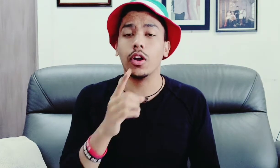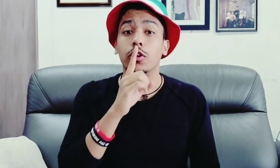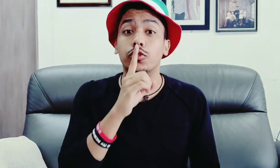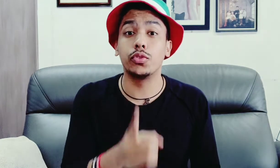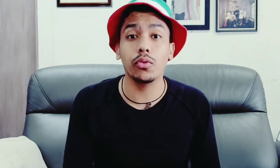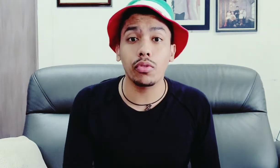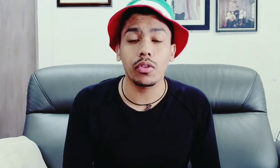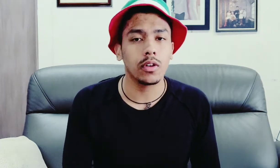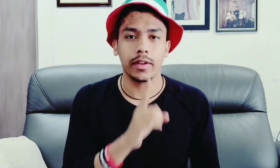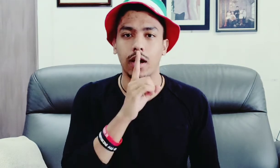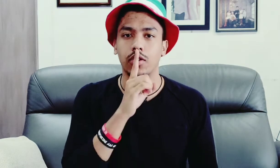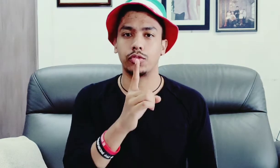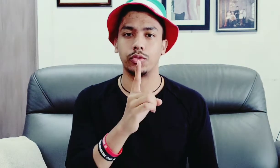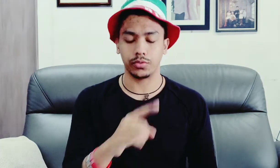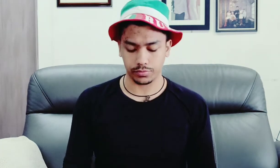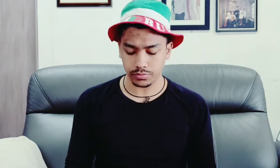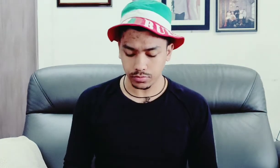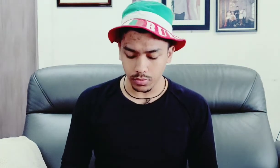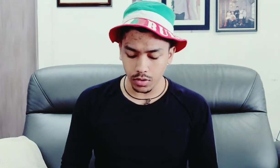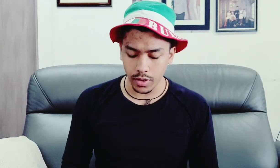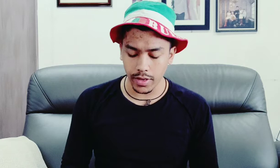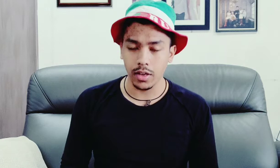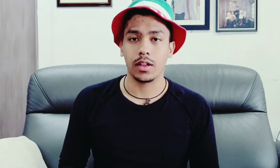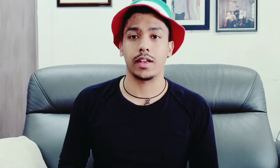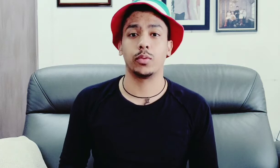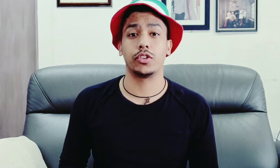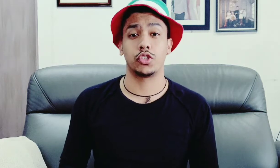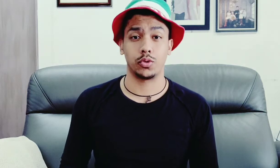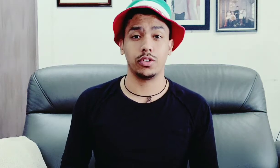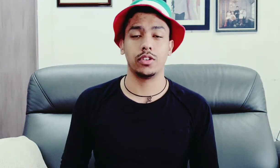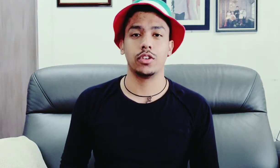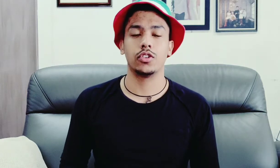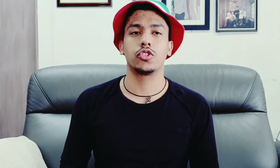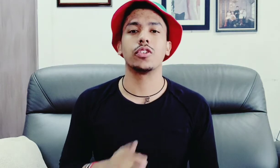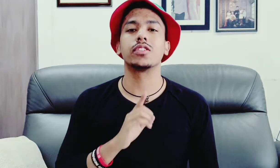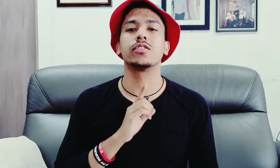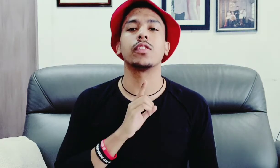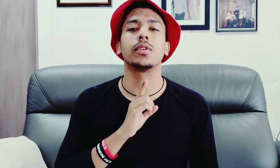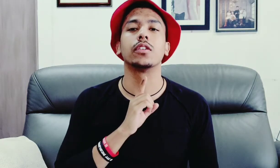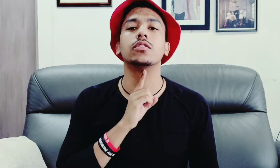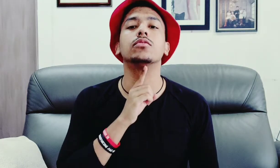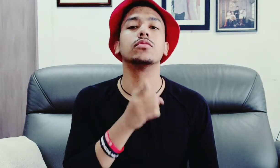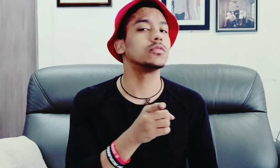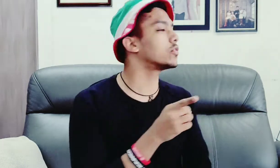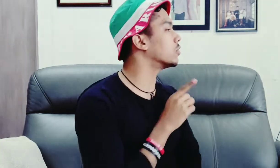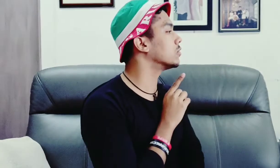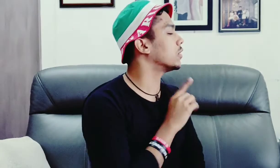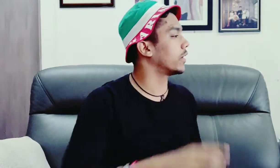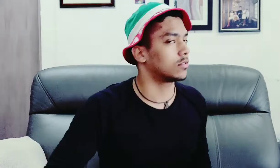truth yeah true okay next word is sure sure is from here just go like